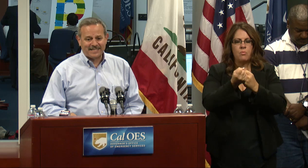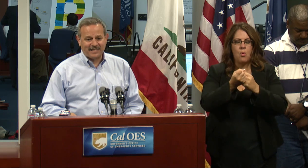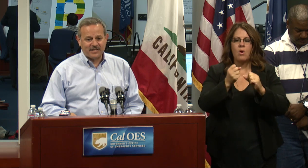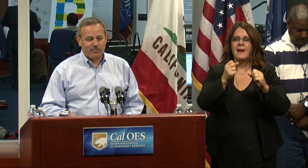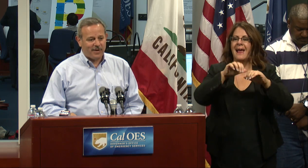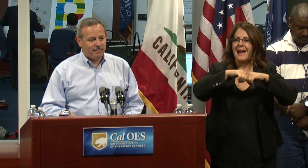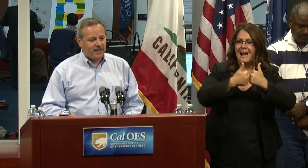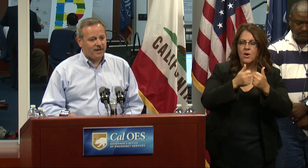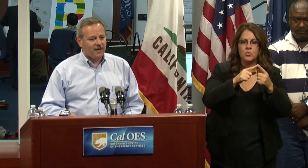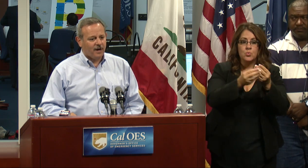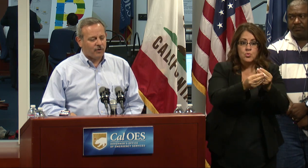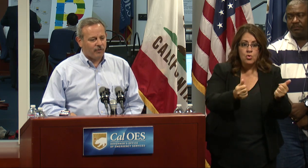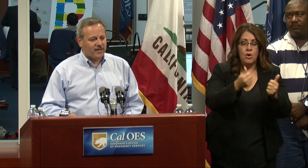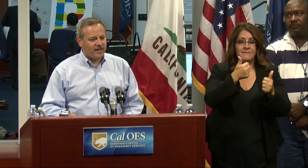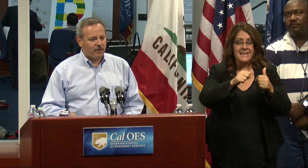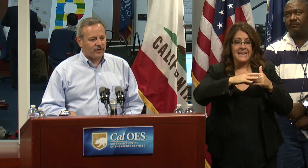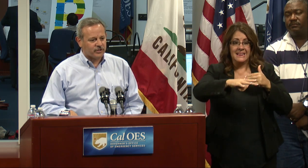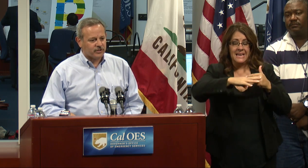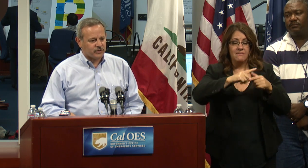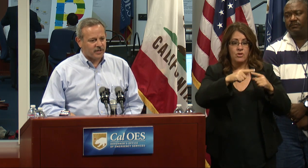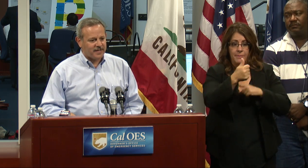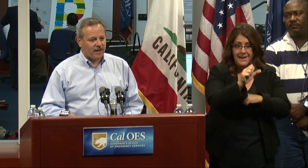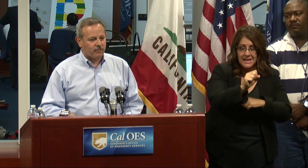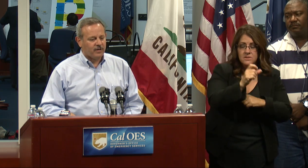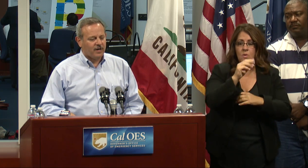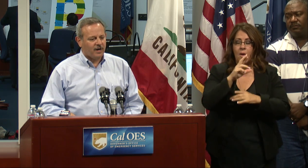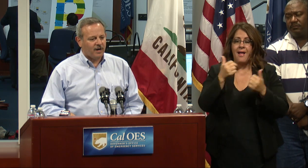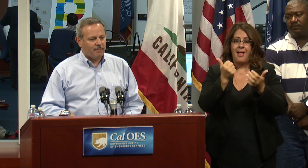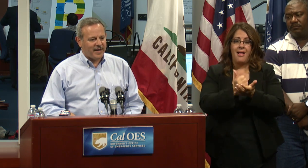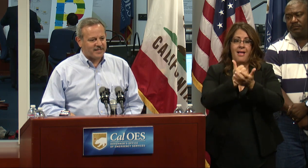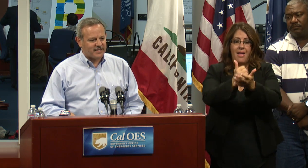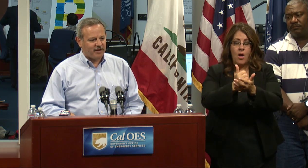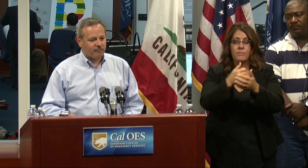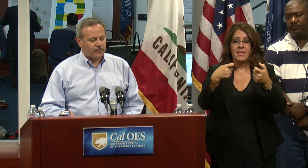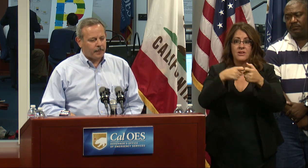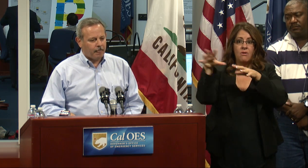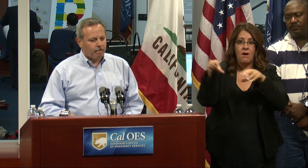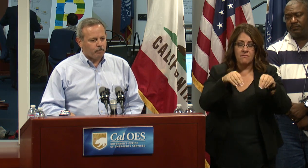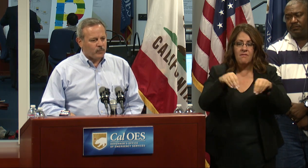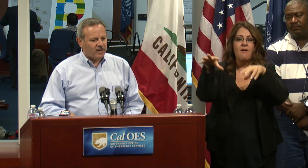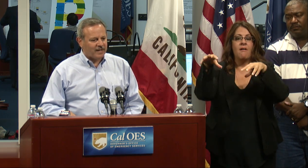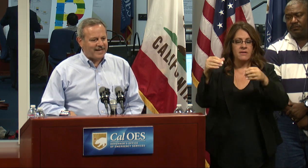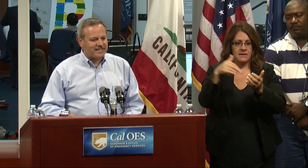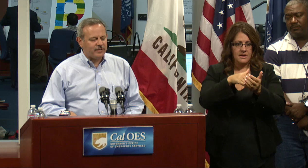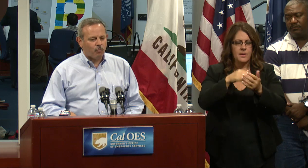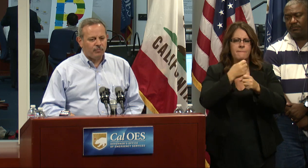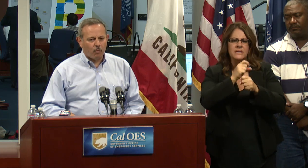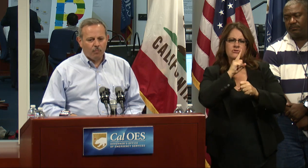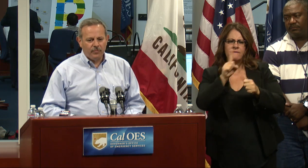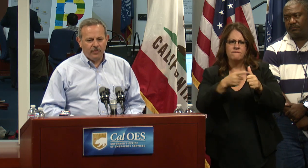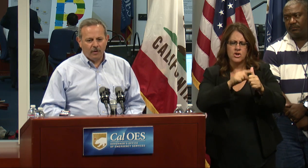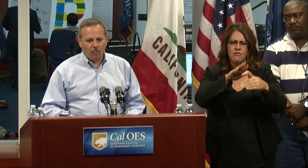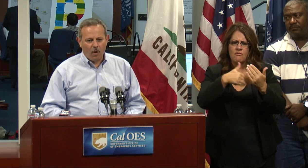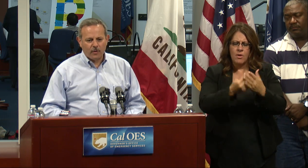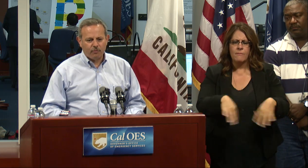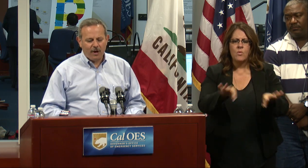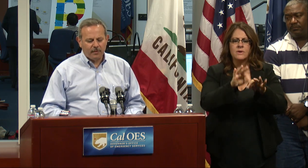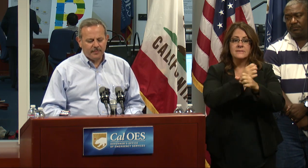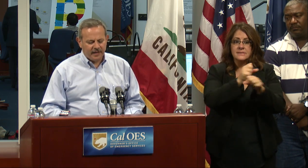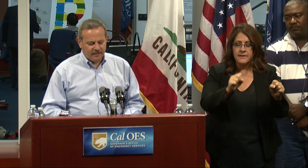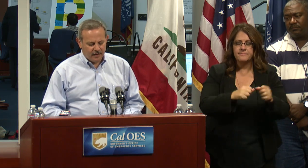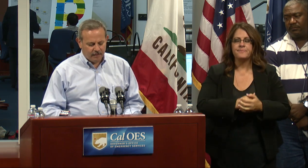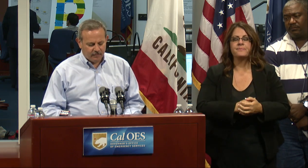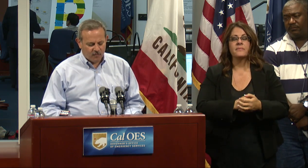any gas leaks that may be occurring in the area shut down and make it safe. Lastly, the water